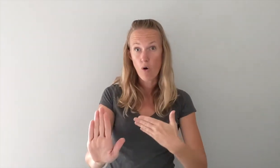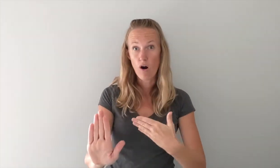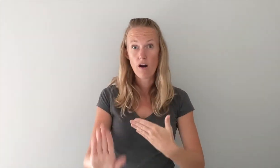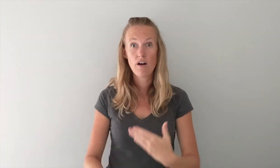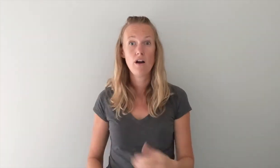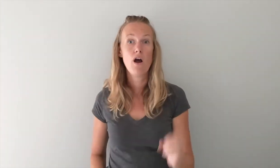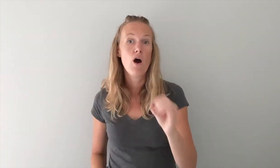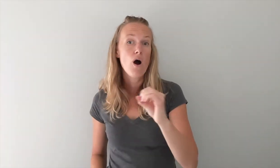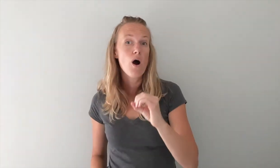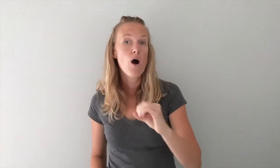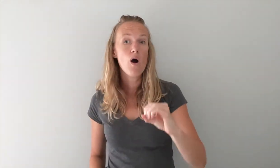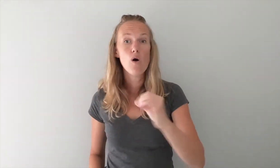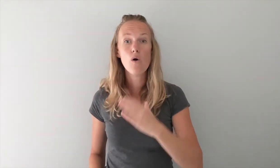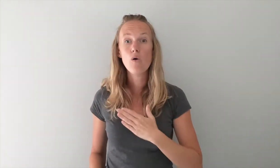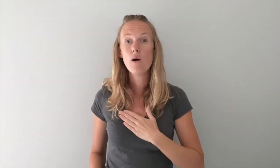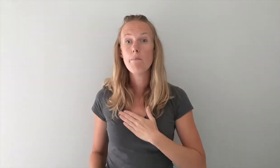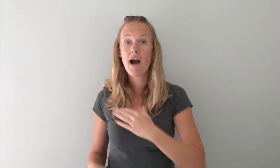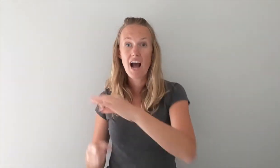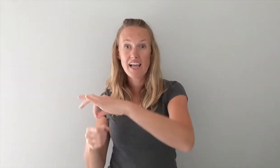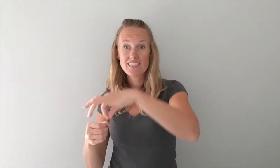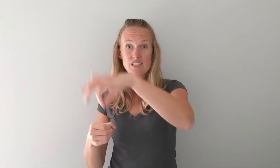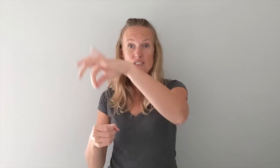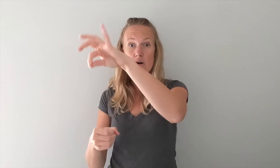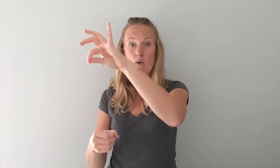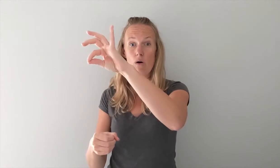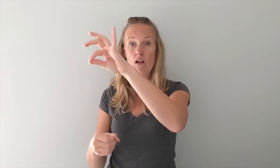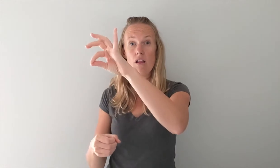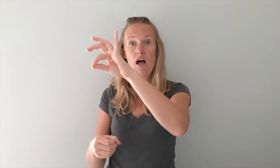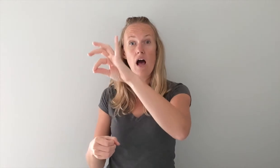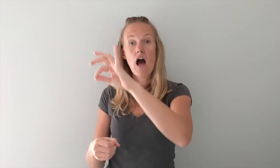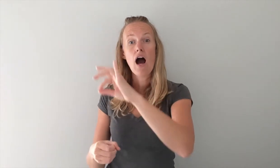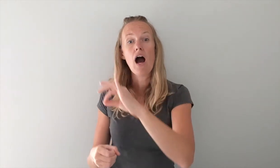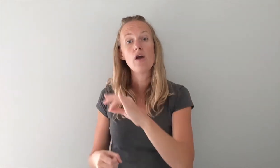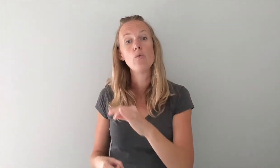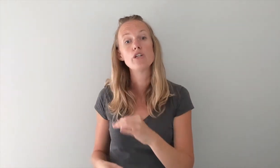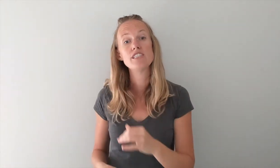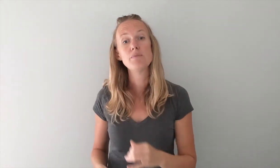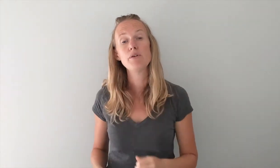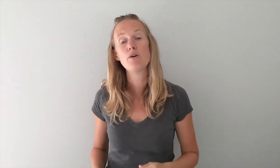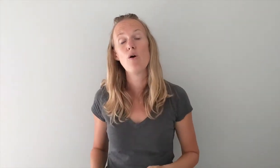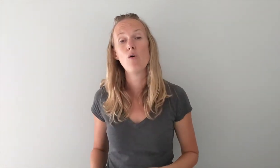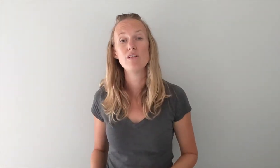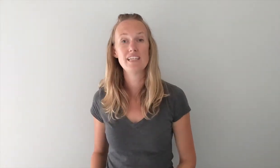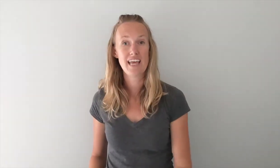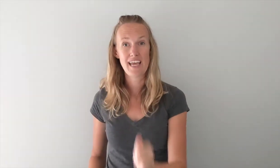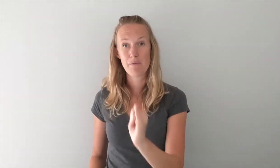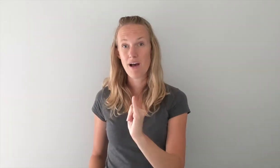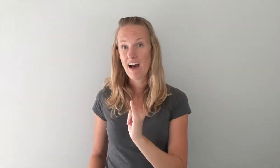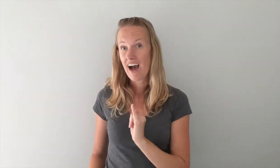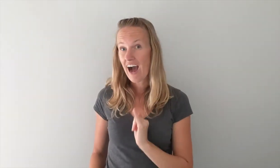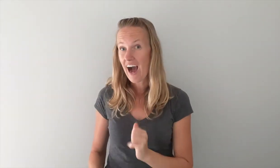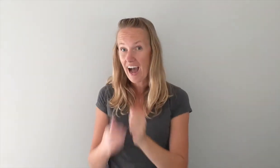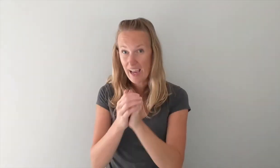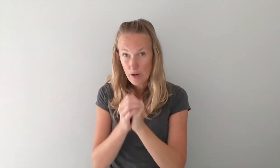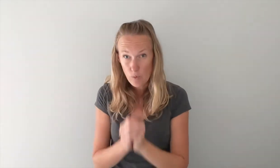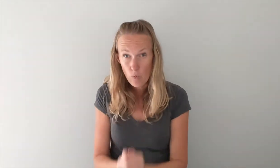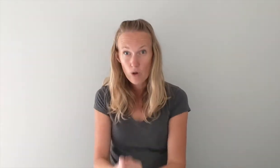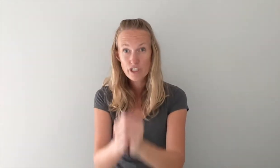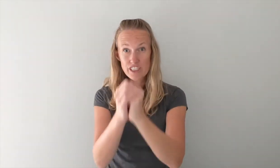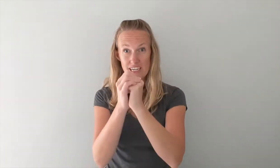oh my soul I worship your holy holy I worship